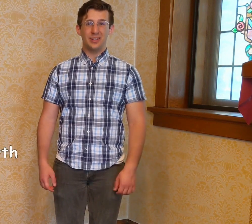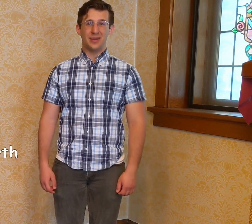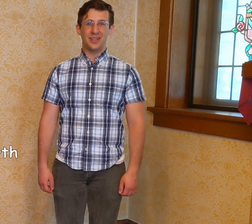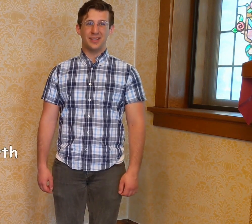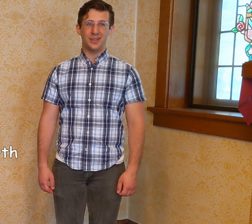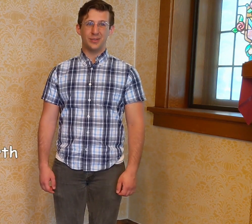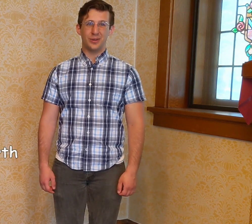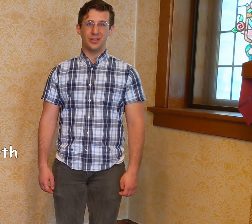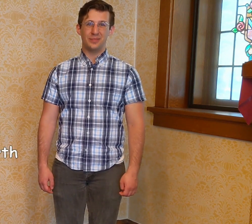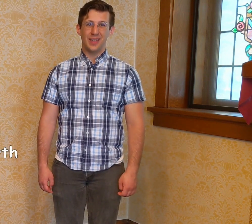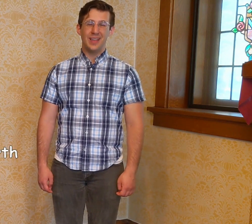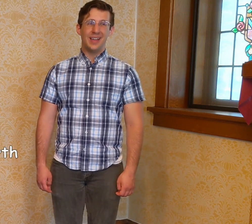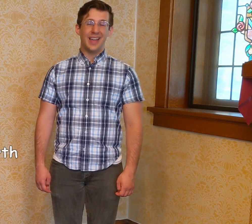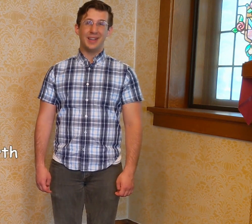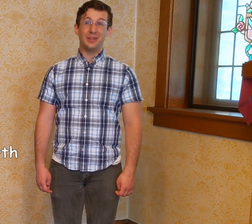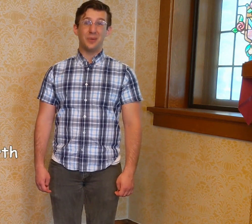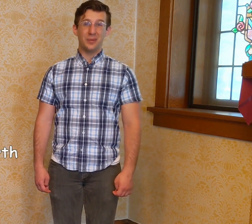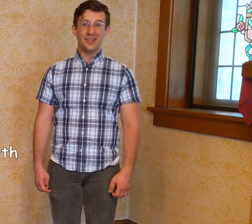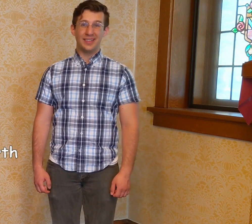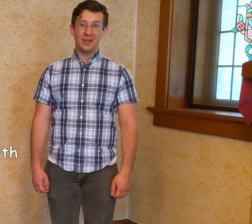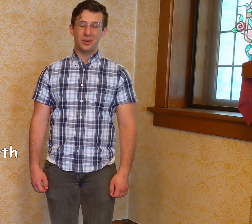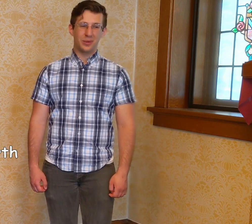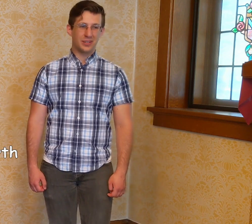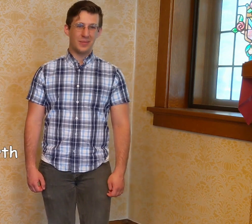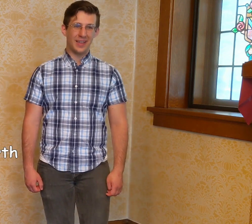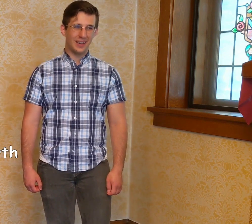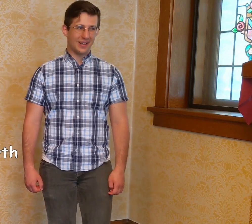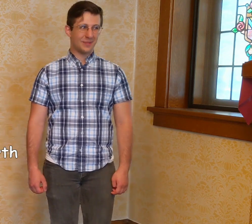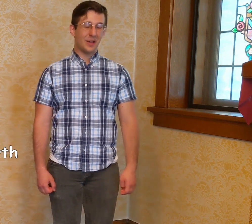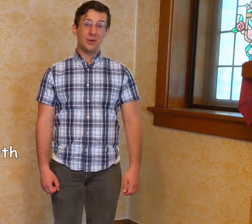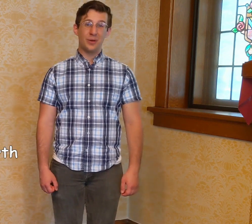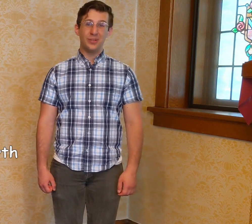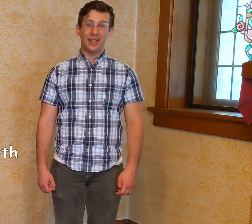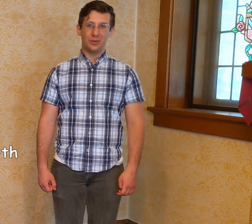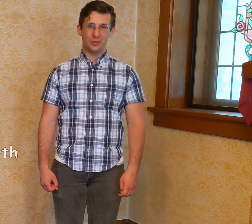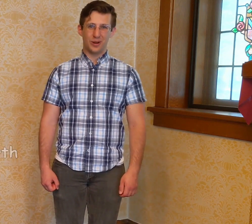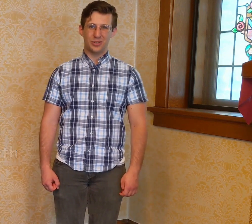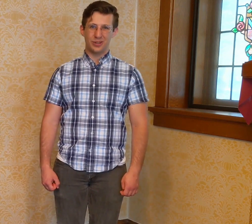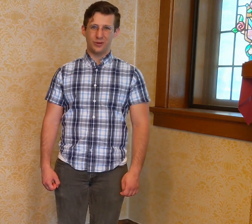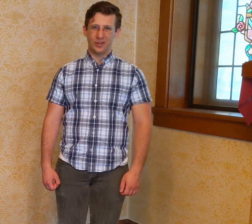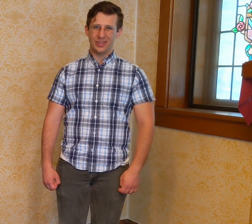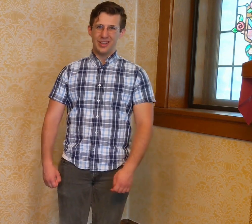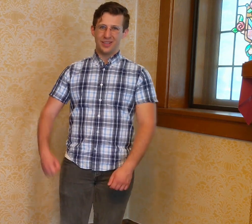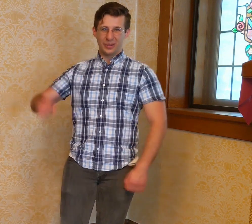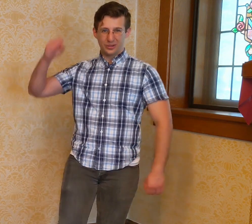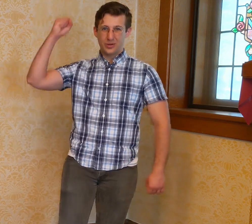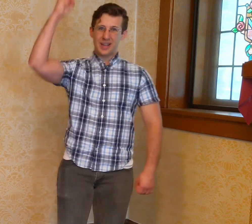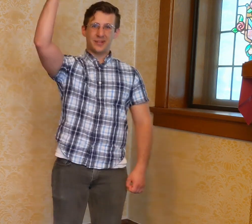now sends us forth. And when we sing that, we're going to make a pose like we're marching forth. The Lord now